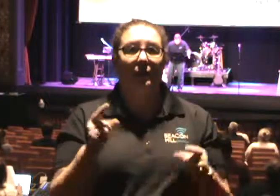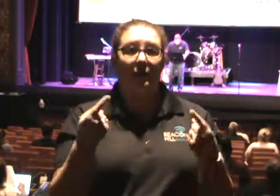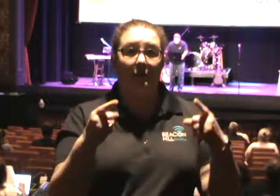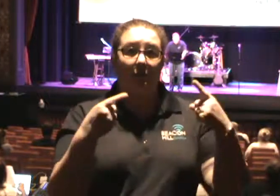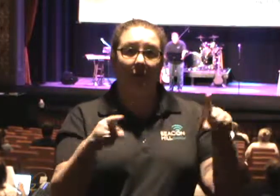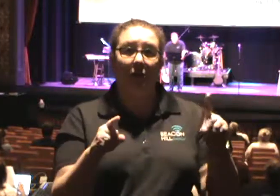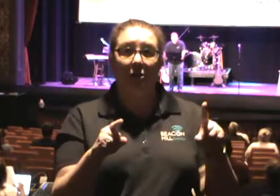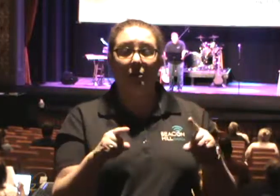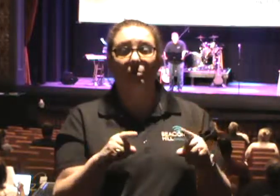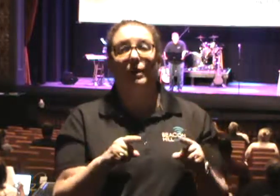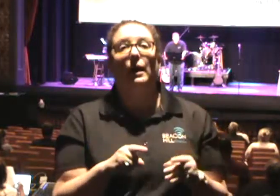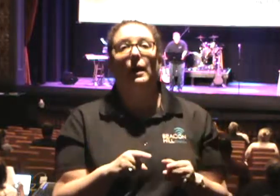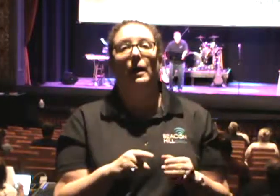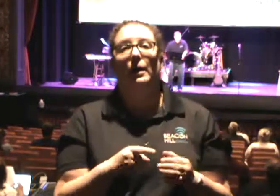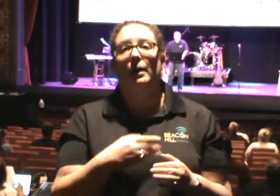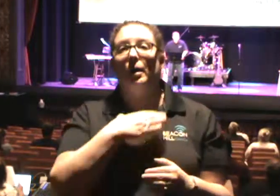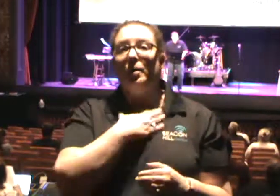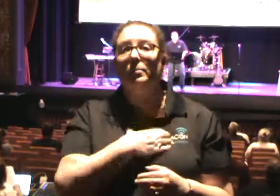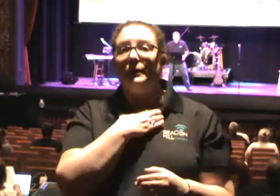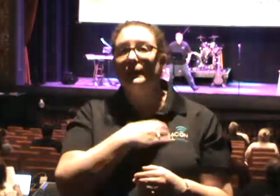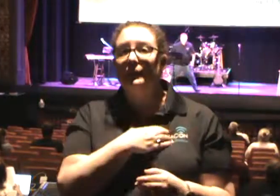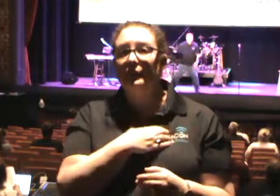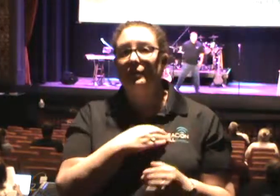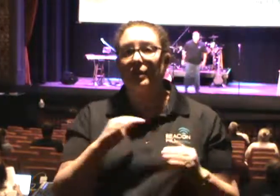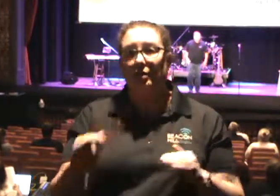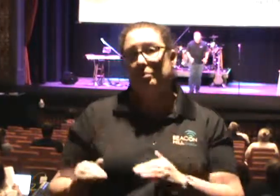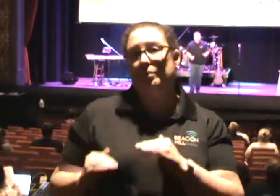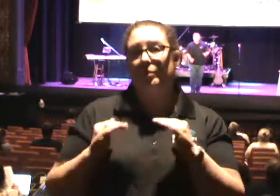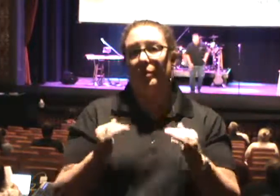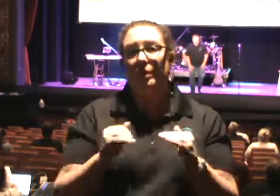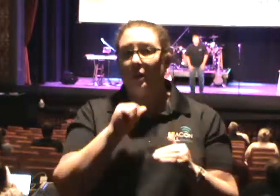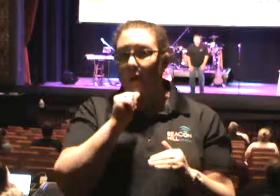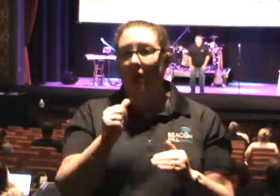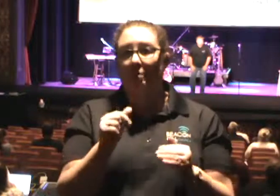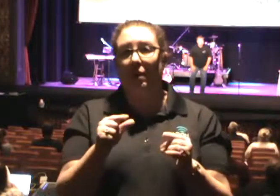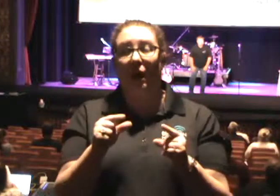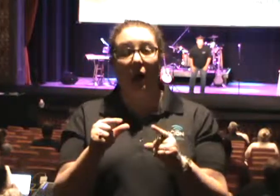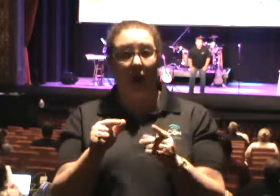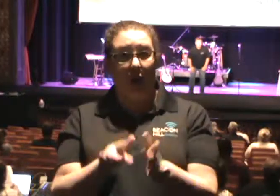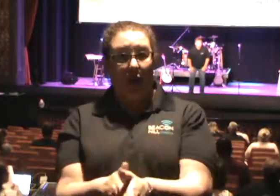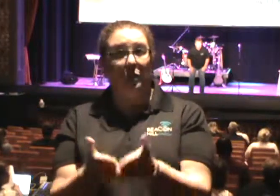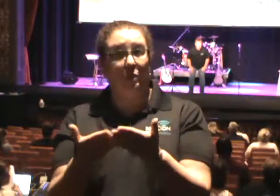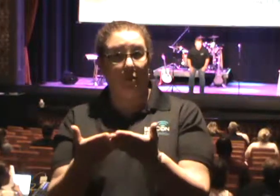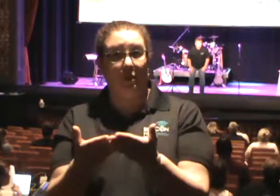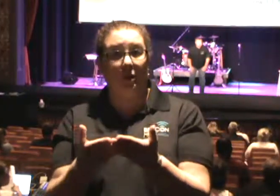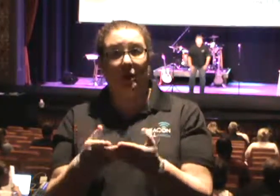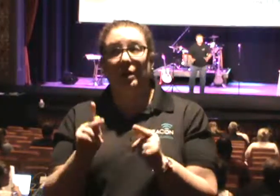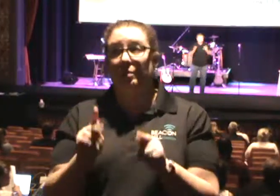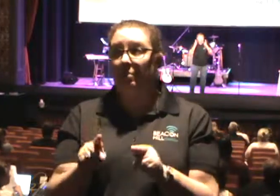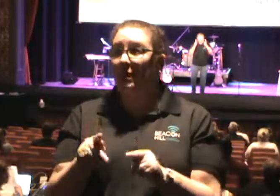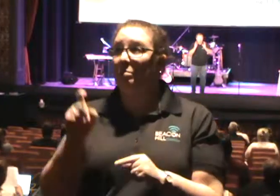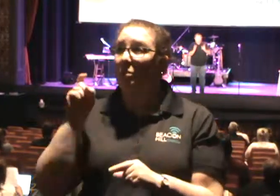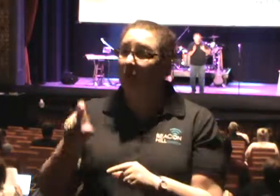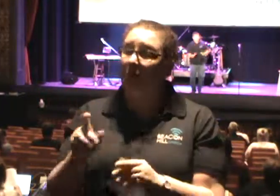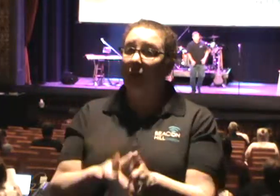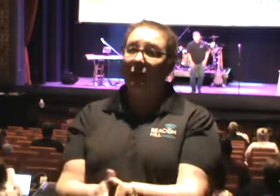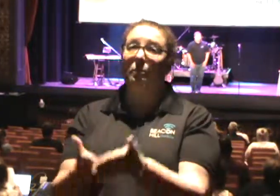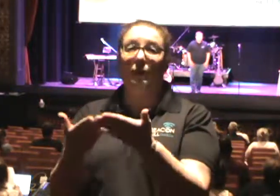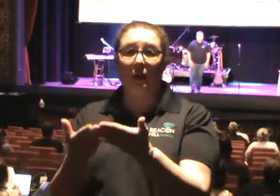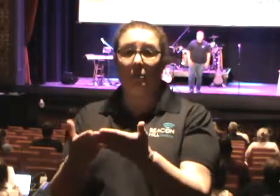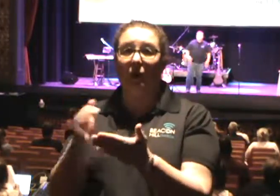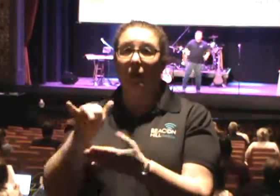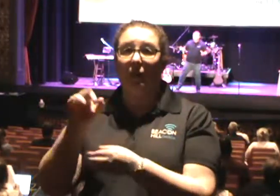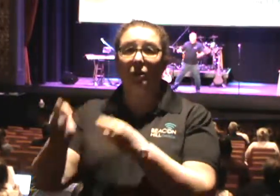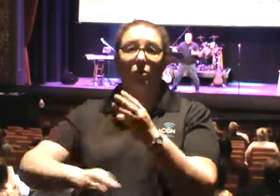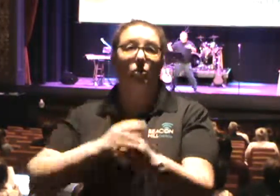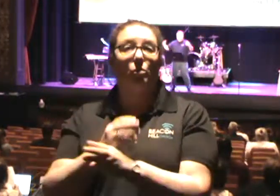promotion and not by the Word of God. The people don't need more frills. They need the Word of God. That's what this world needs